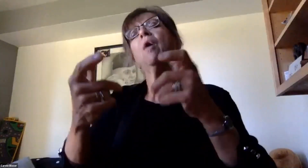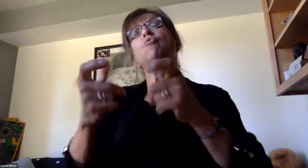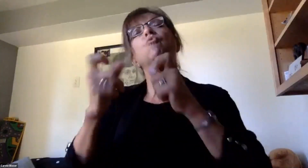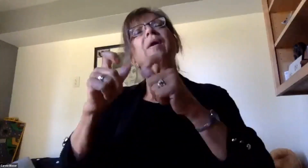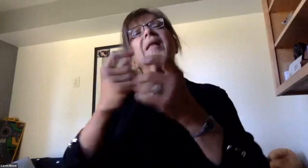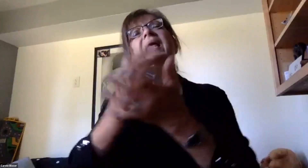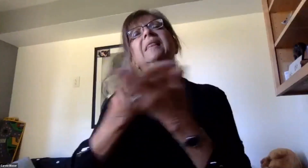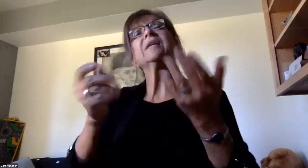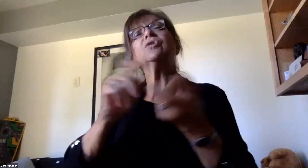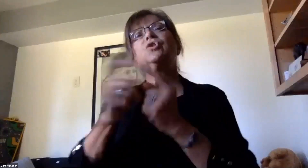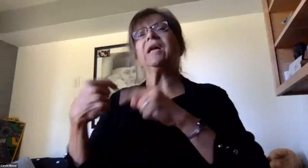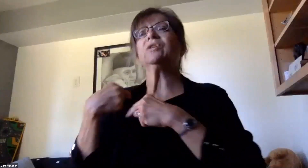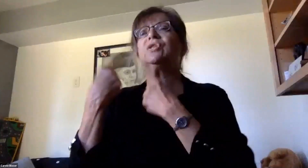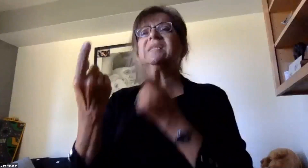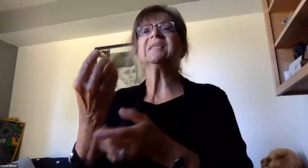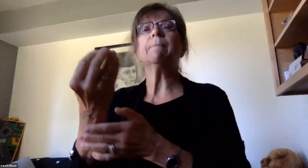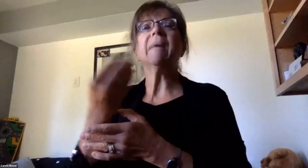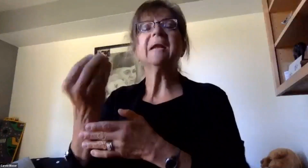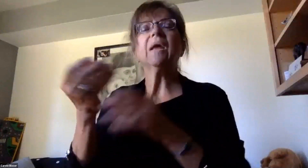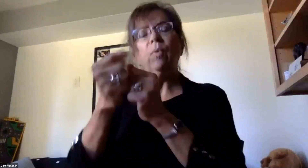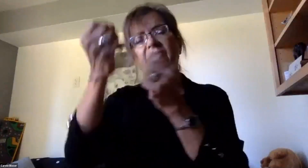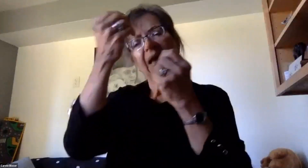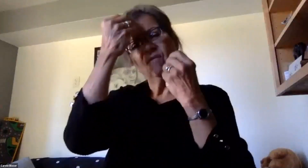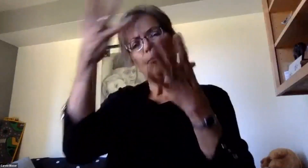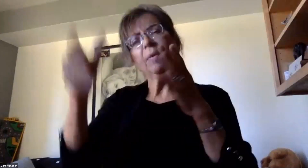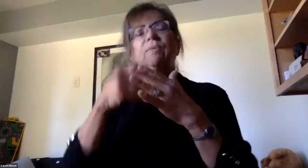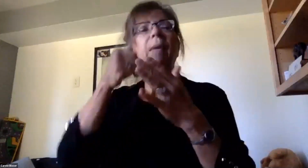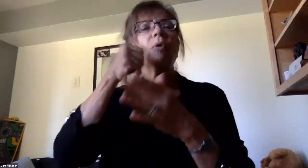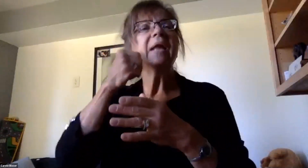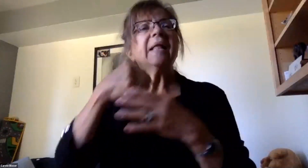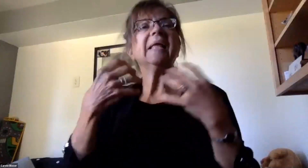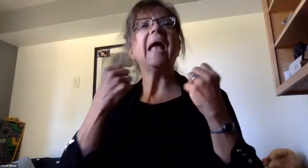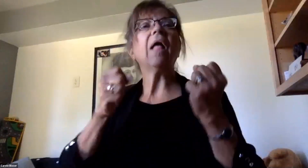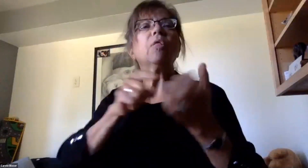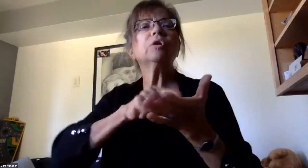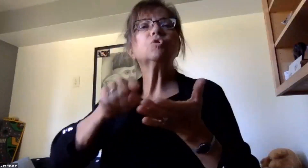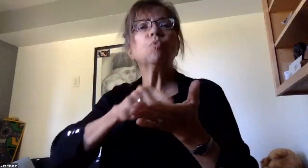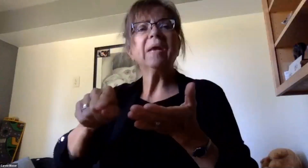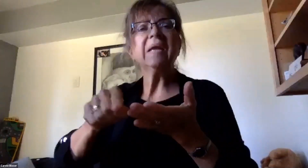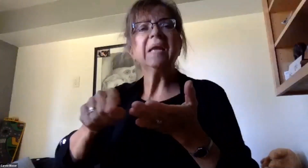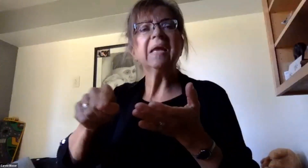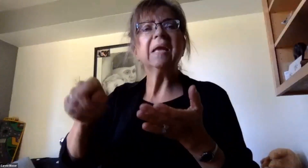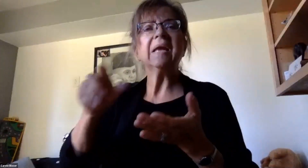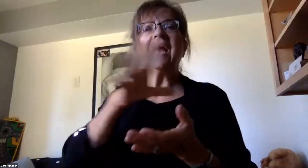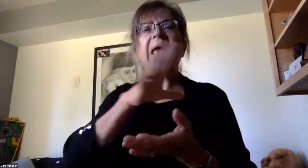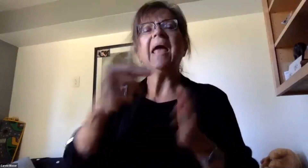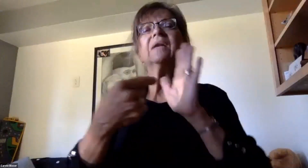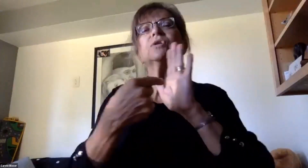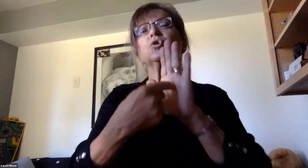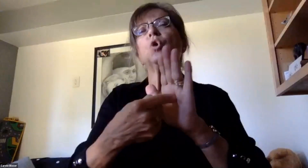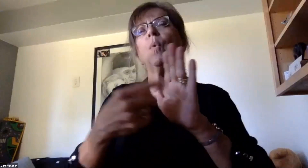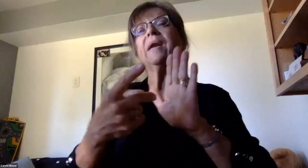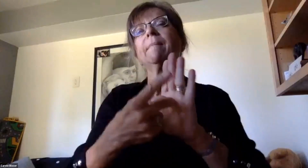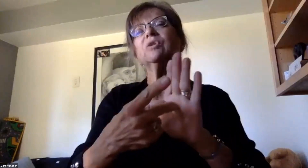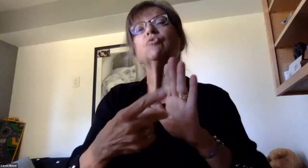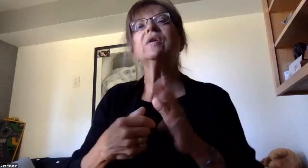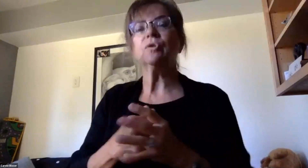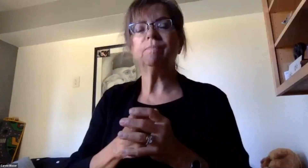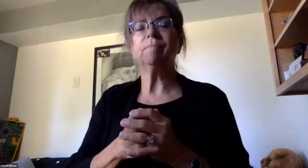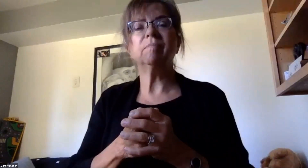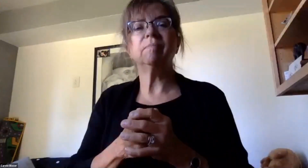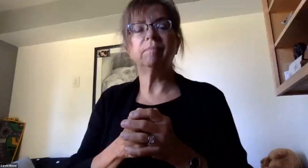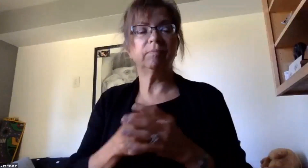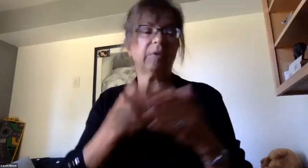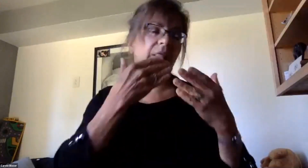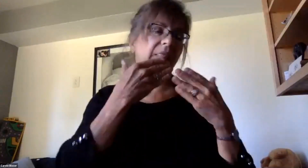even since Monday with an update on our daily health screening process with a little mini demonstration for you. Thank